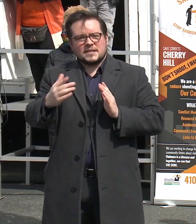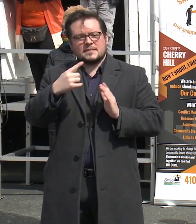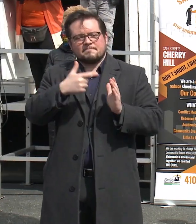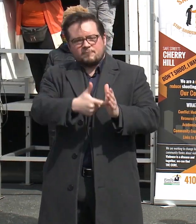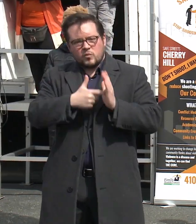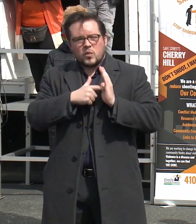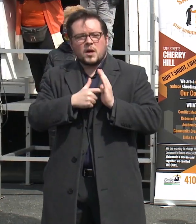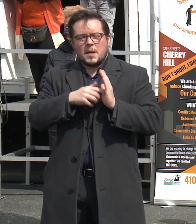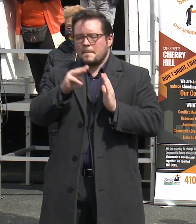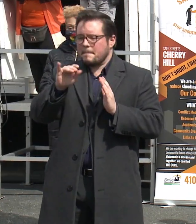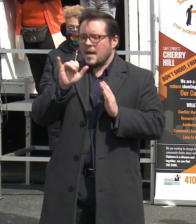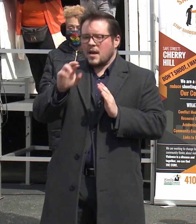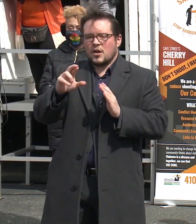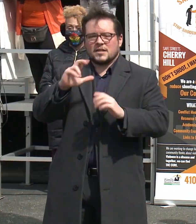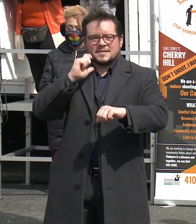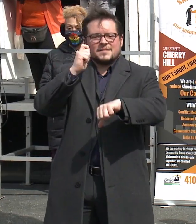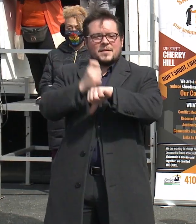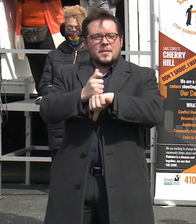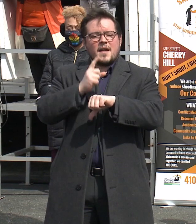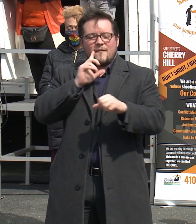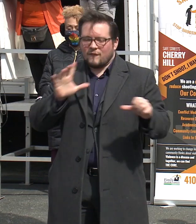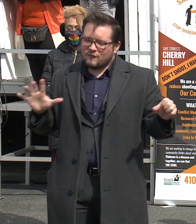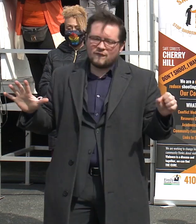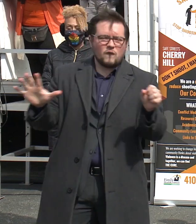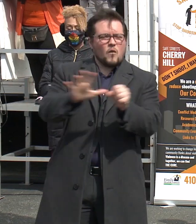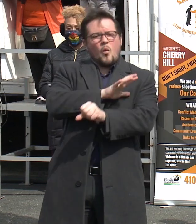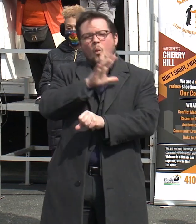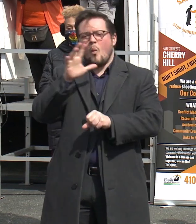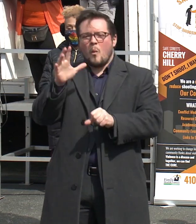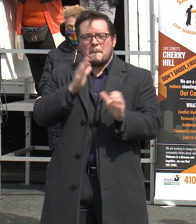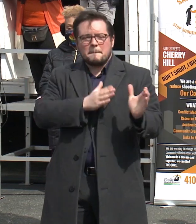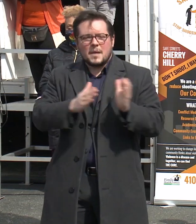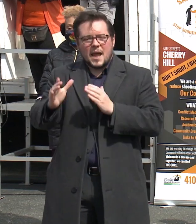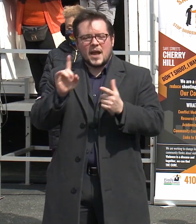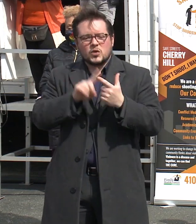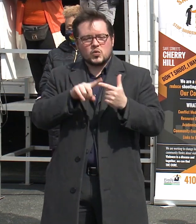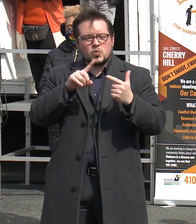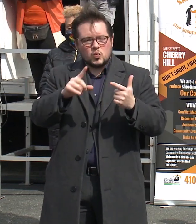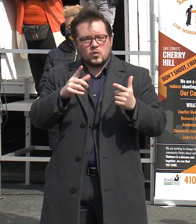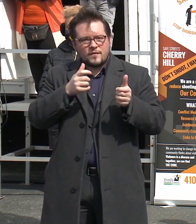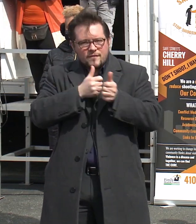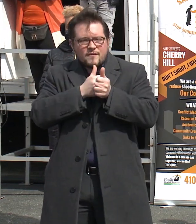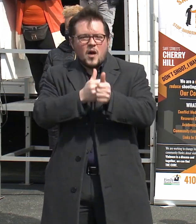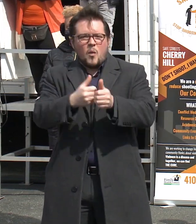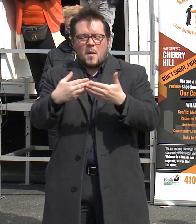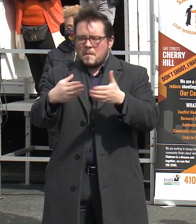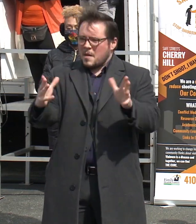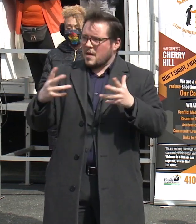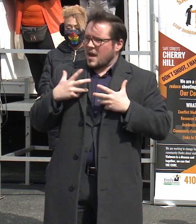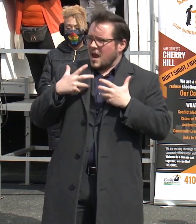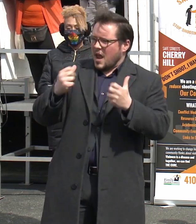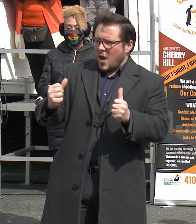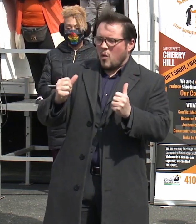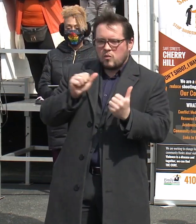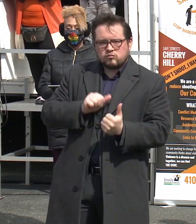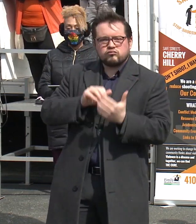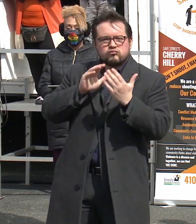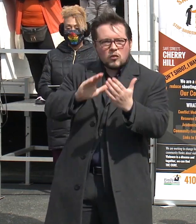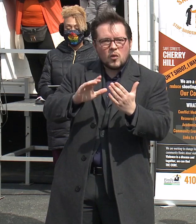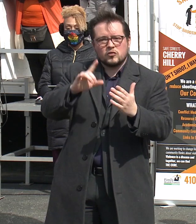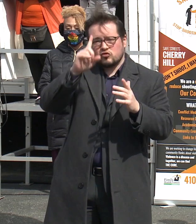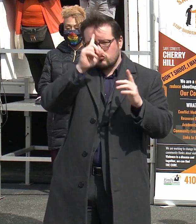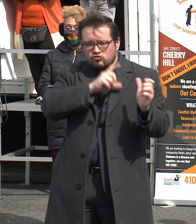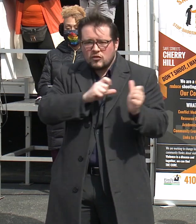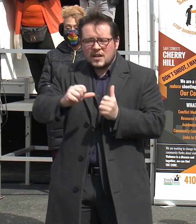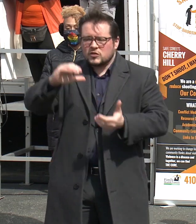comprehensive violence prevention plan that employs a public health approach and strategies that are trauma-informed, reduce harm, and